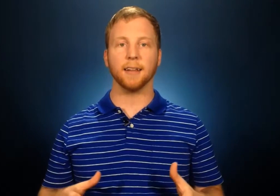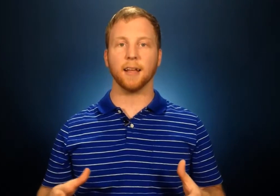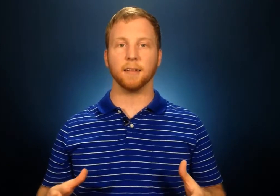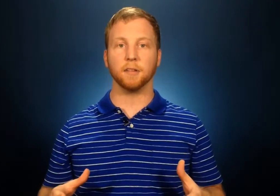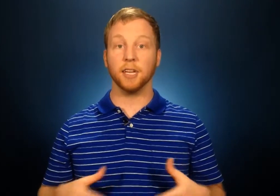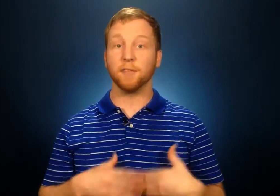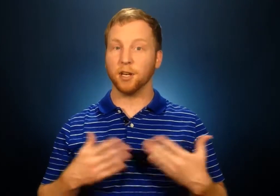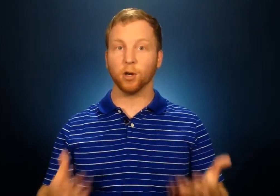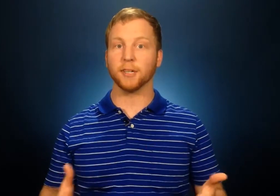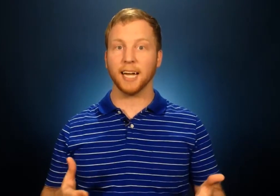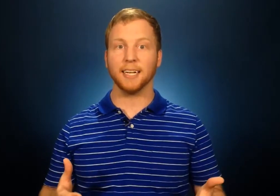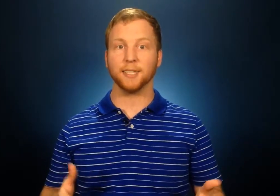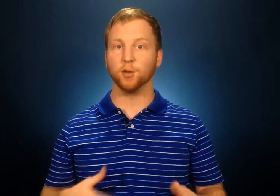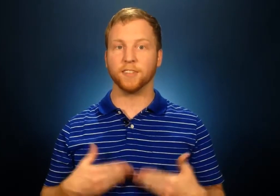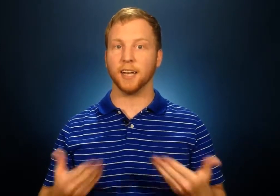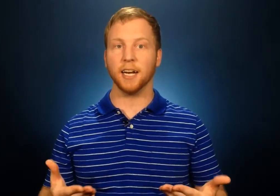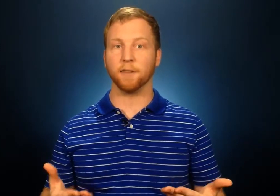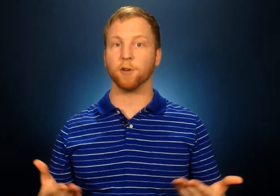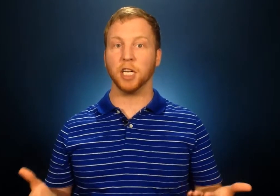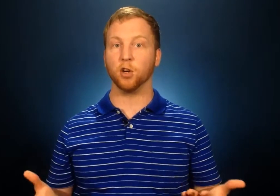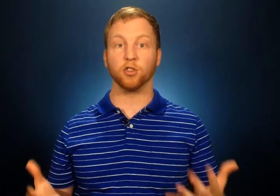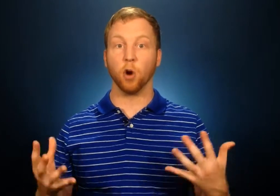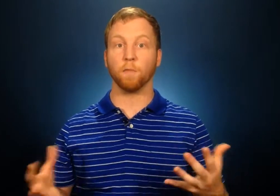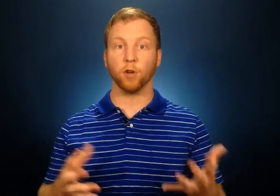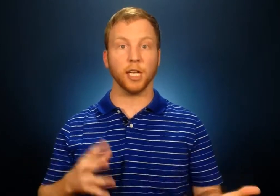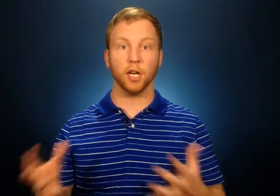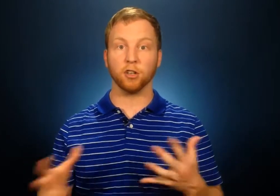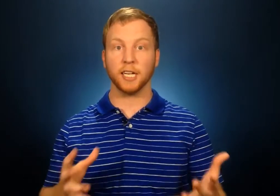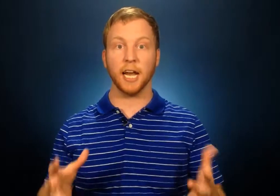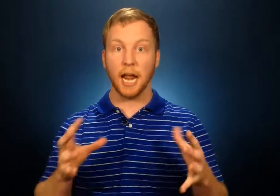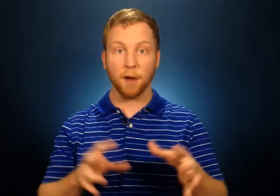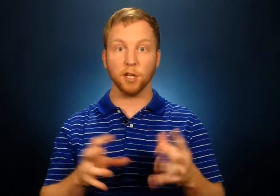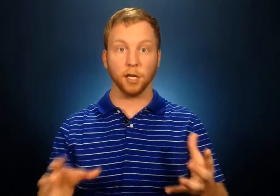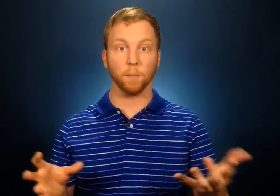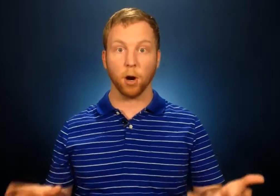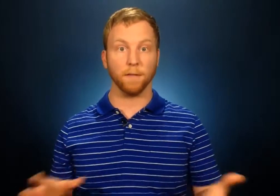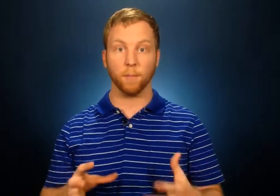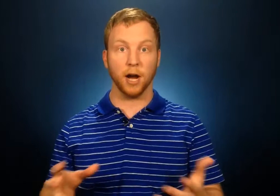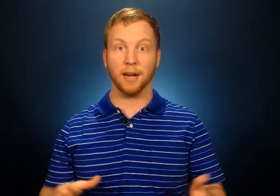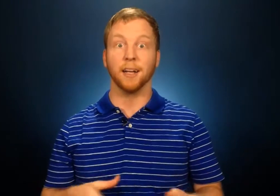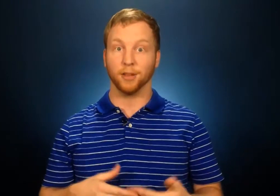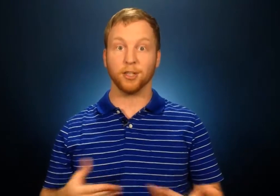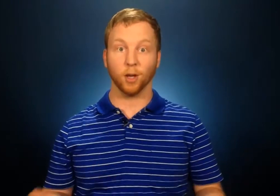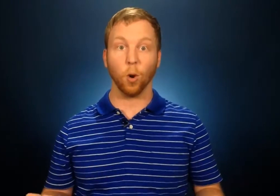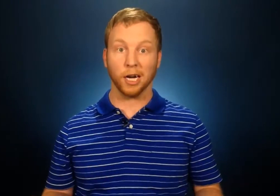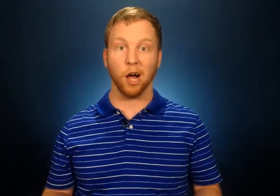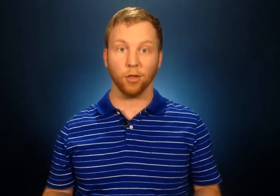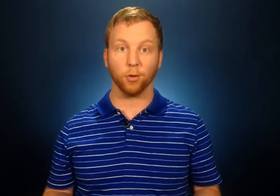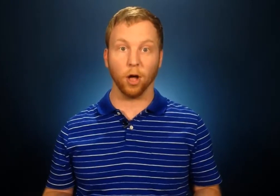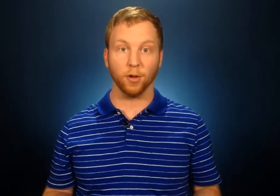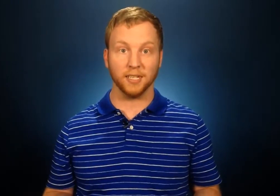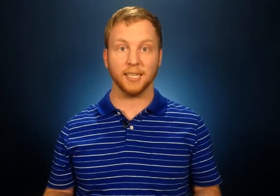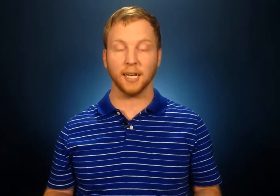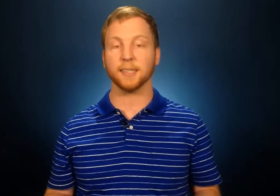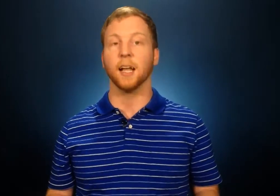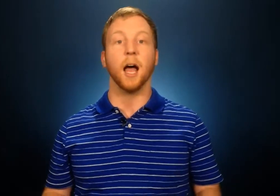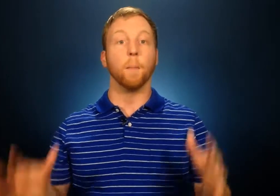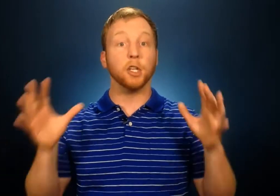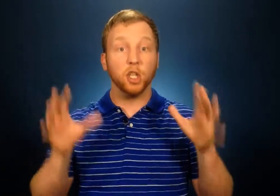even neuroscientists who've studied it for years don't fully understand every little part of the brain. They're still working on through all those details. But you